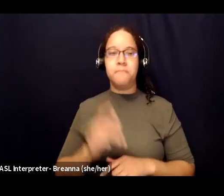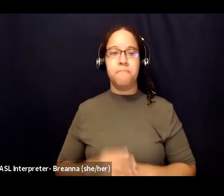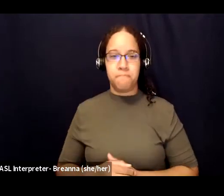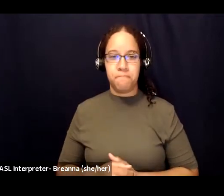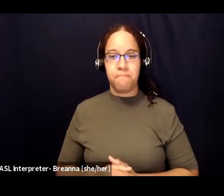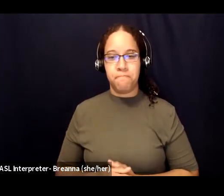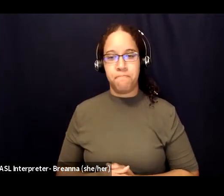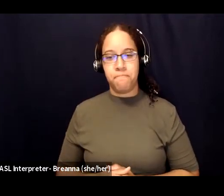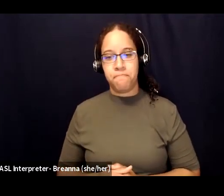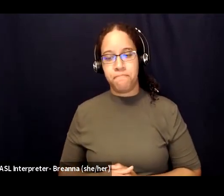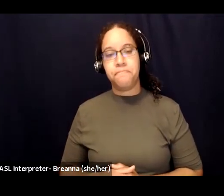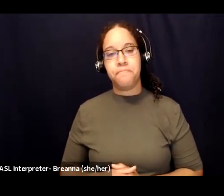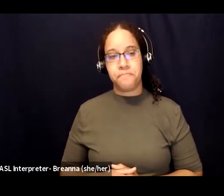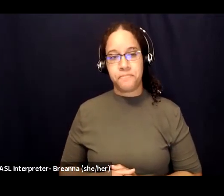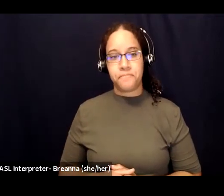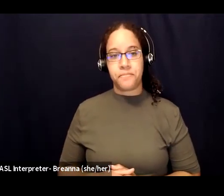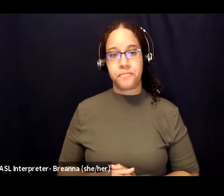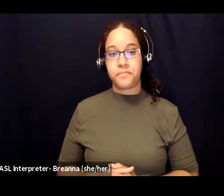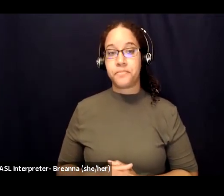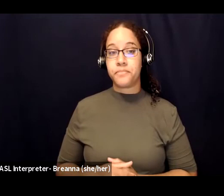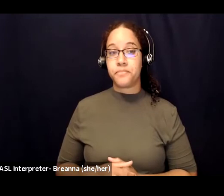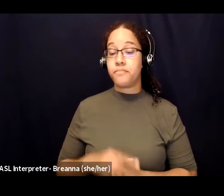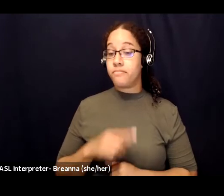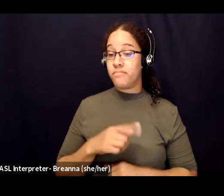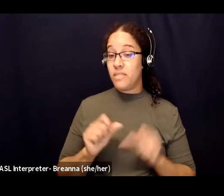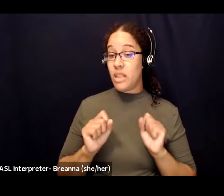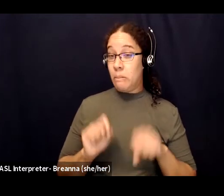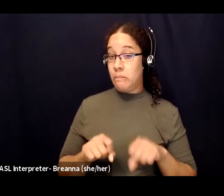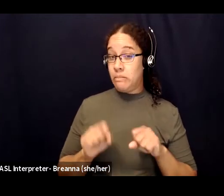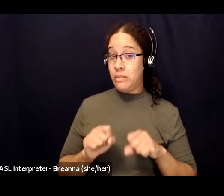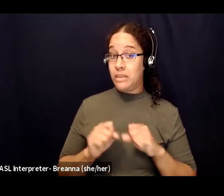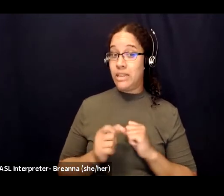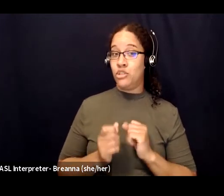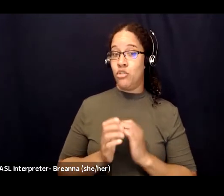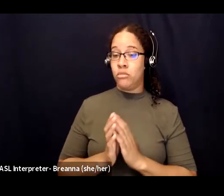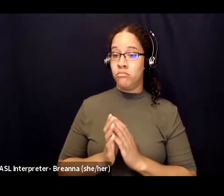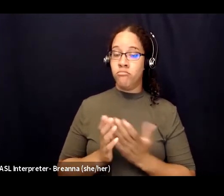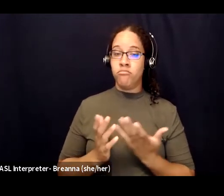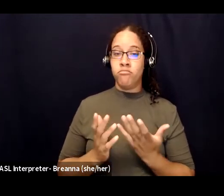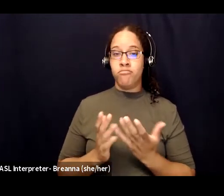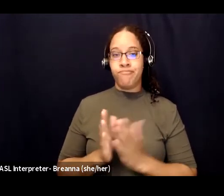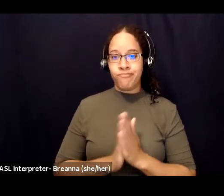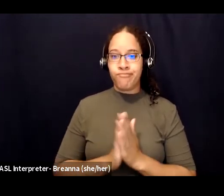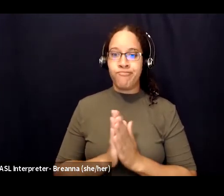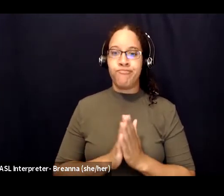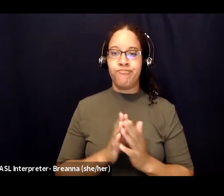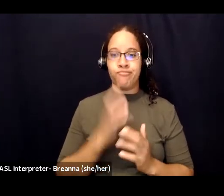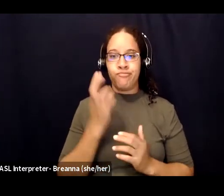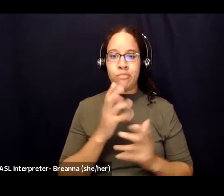so here are some potential motivations for talking about past experiences of abuse so maybe for some people they really want to feel closer